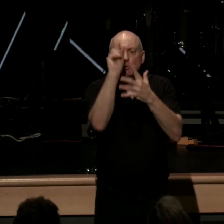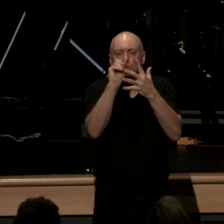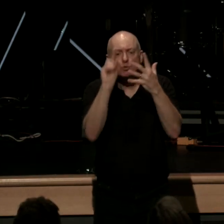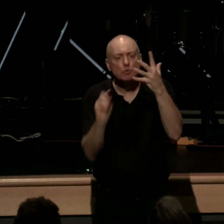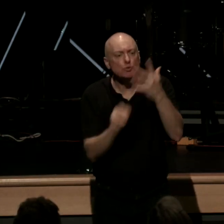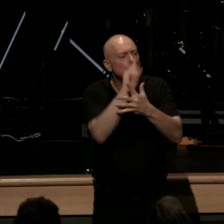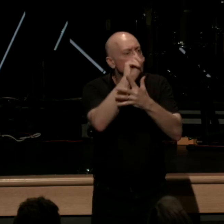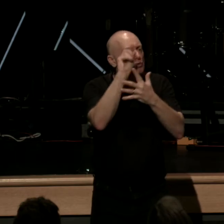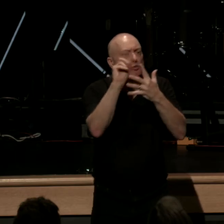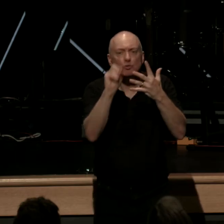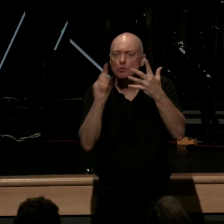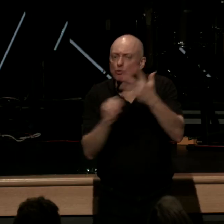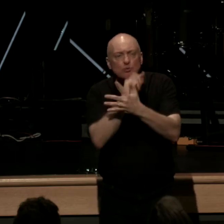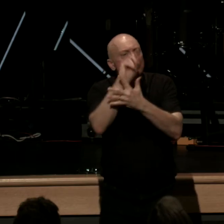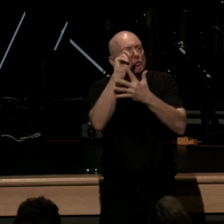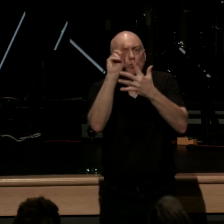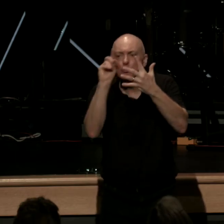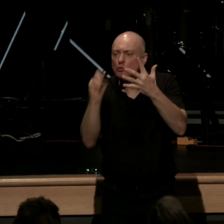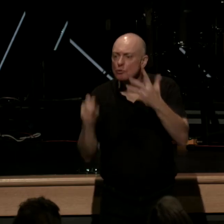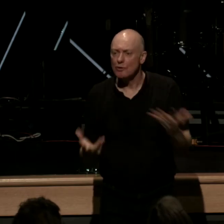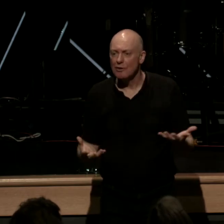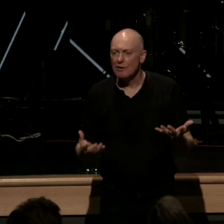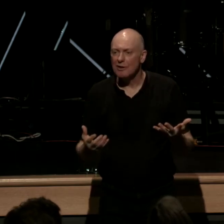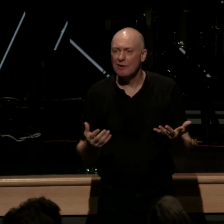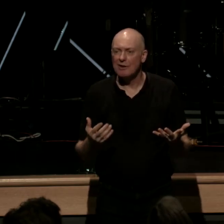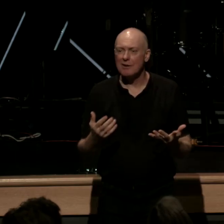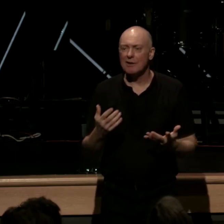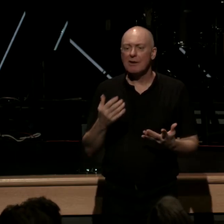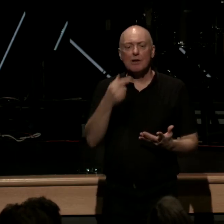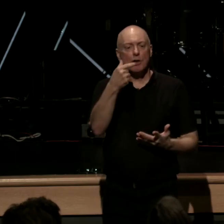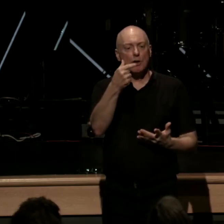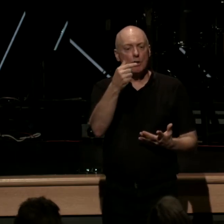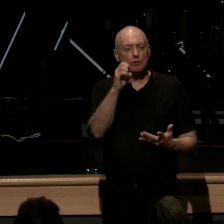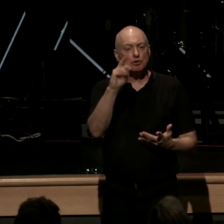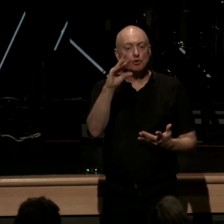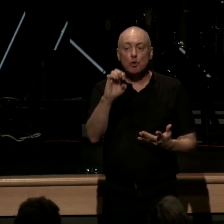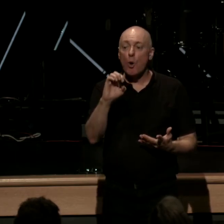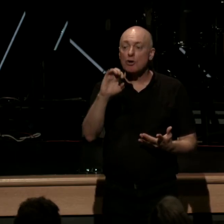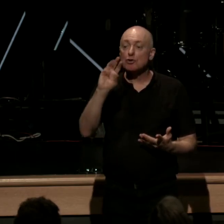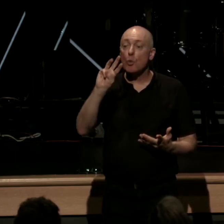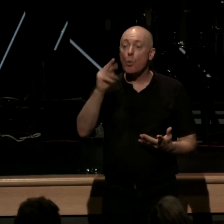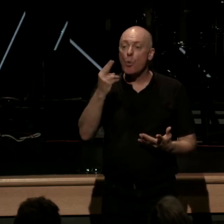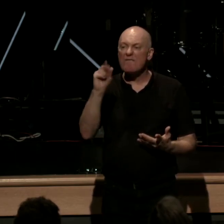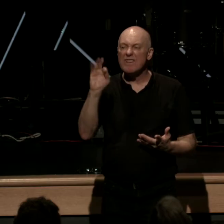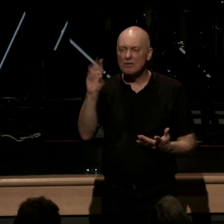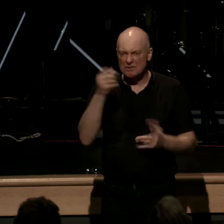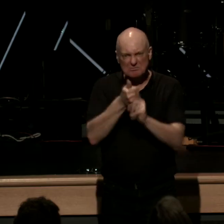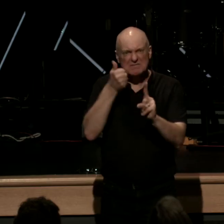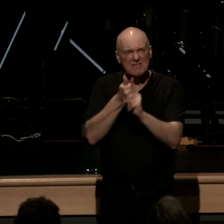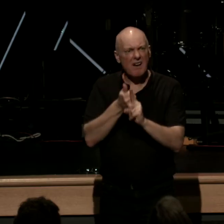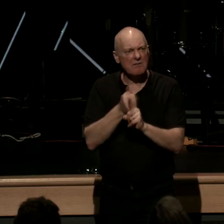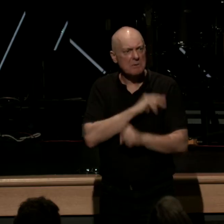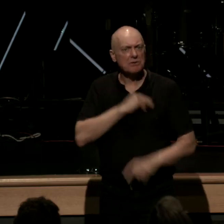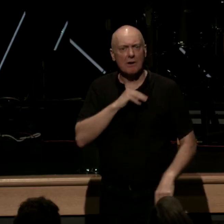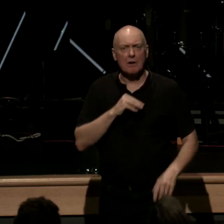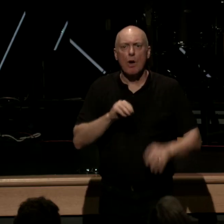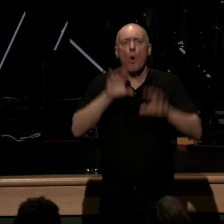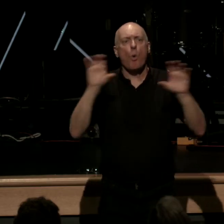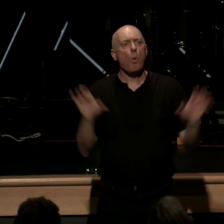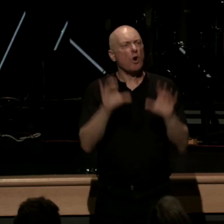it's just a system of works Whitfield a product of the reformation a few hundred years later he would say this works works a man get to heaven by works